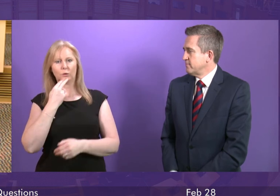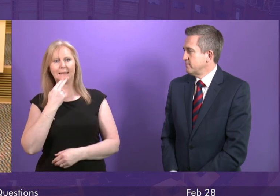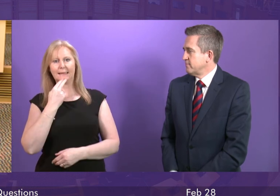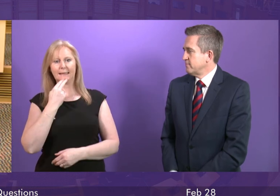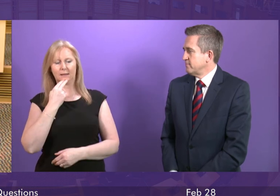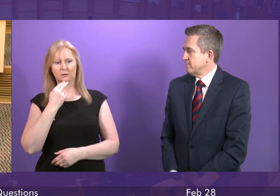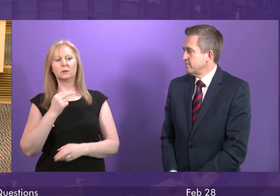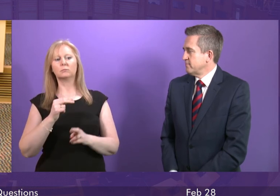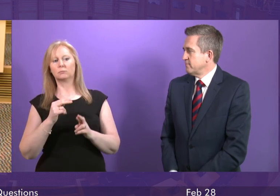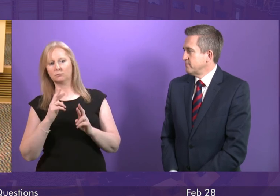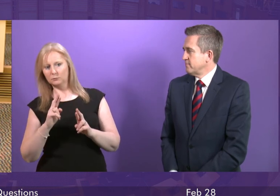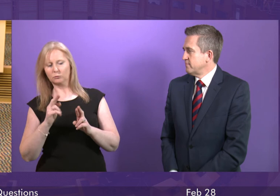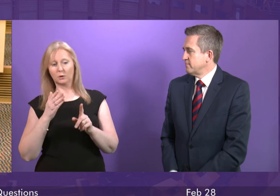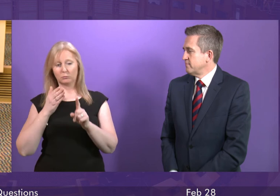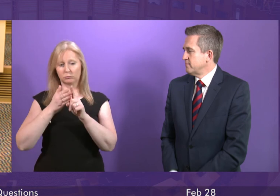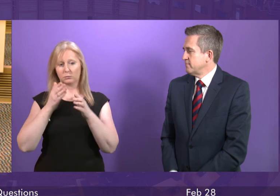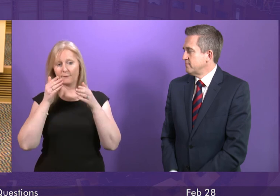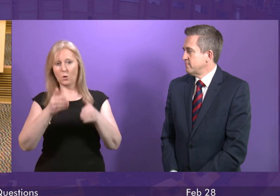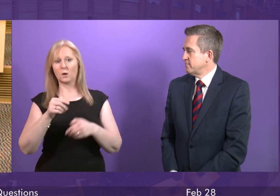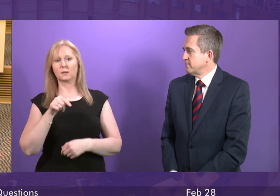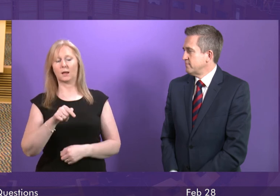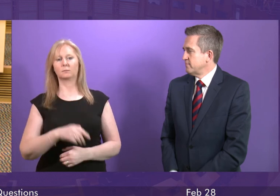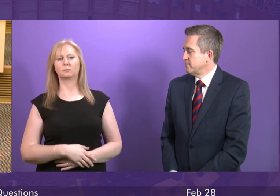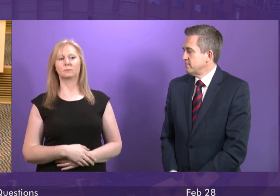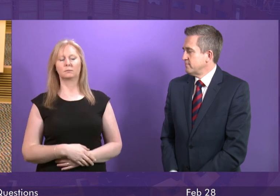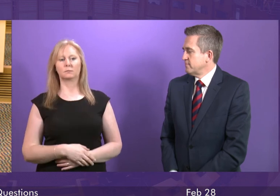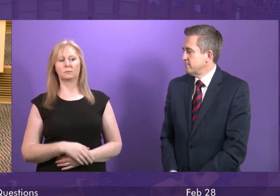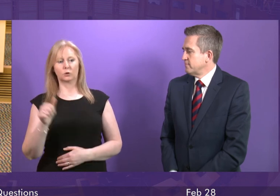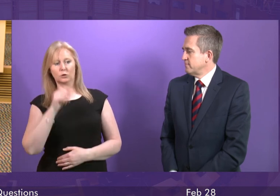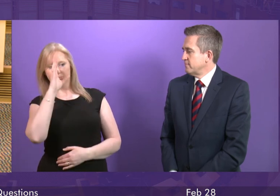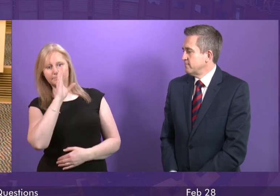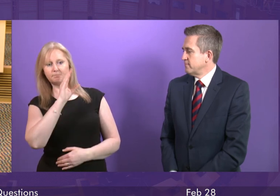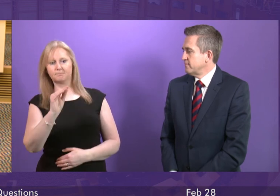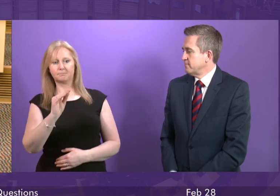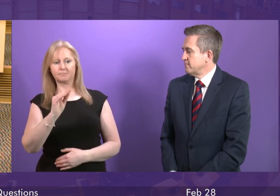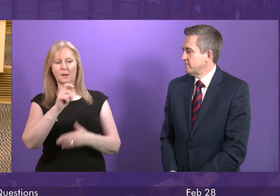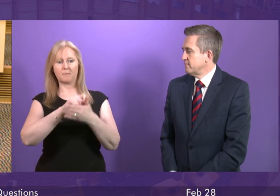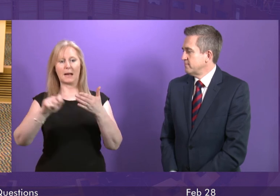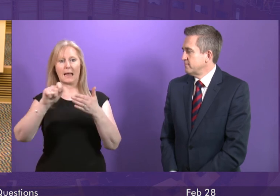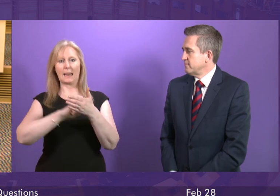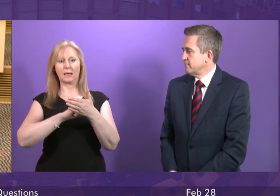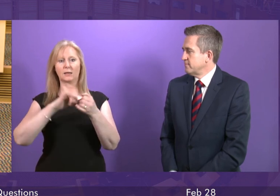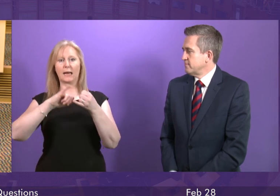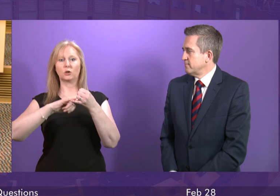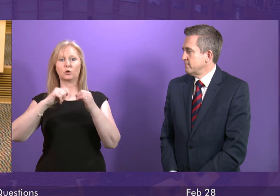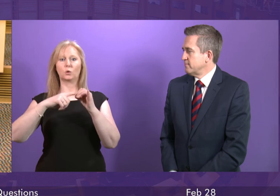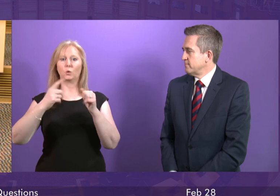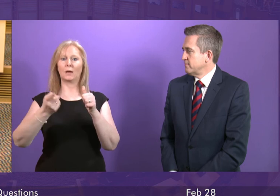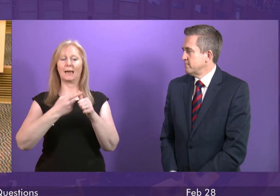should be our focus. I think it should be noted that the proposed ballot at the SQA is of a relatively small number